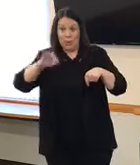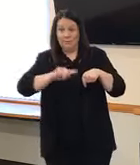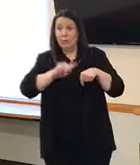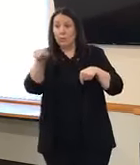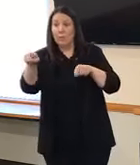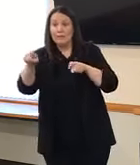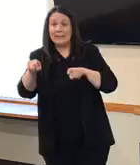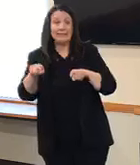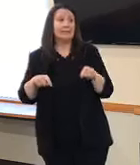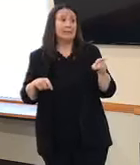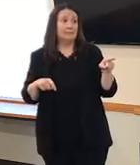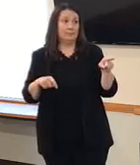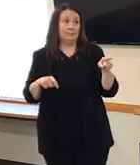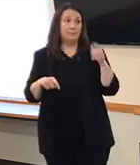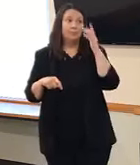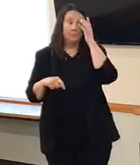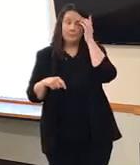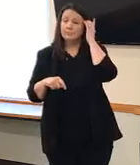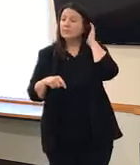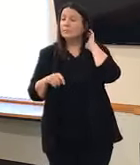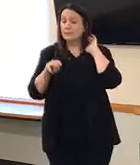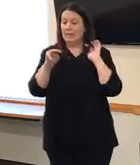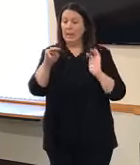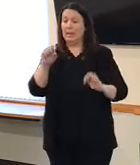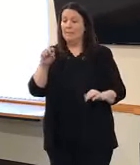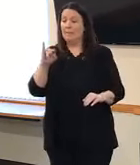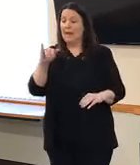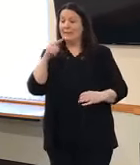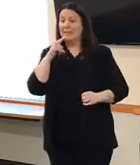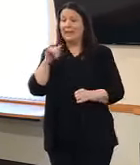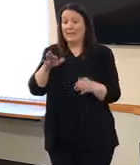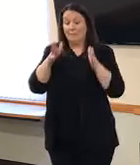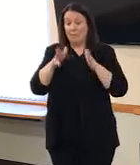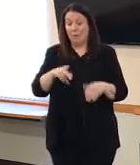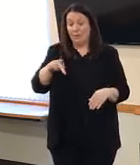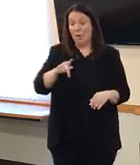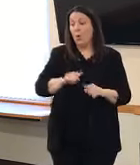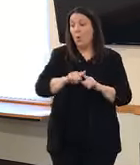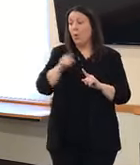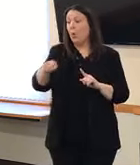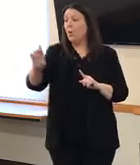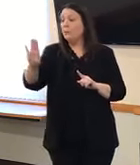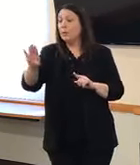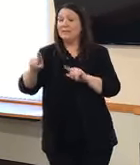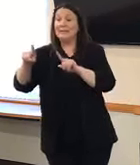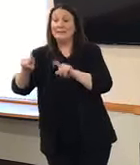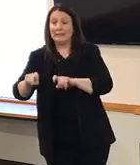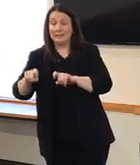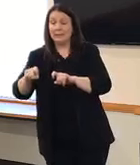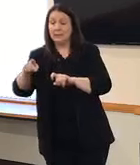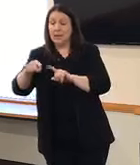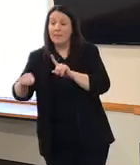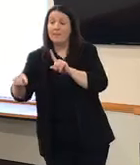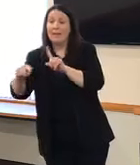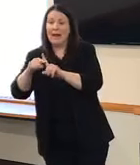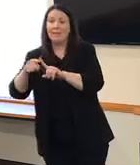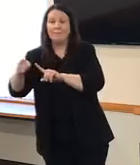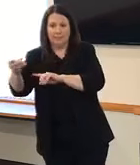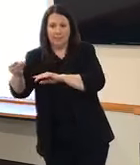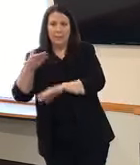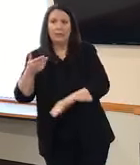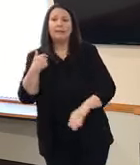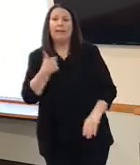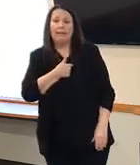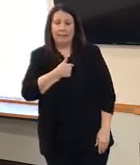individuals from our area were tested and received a positive test result, then yes, we would be notified as a local health department.